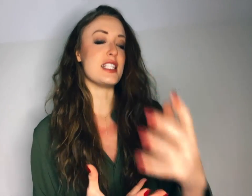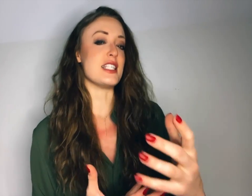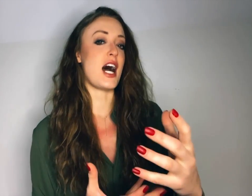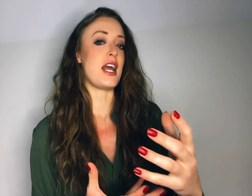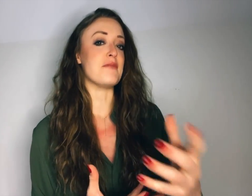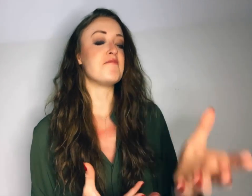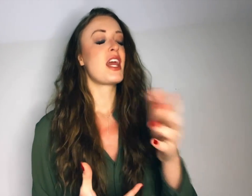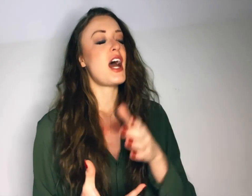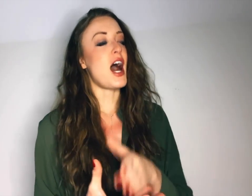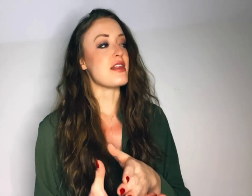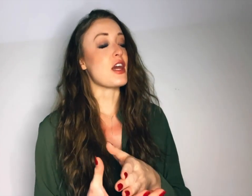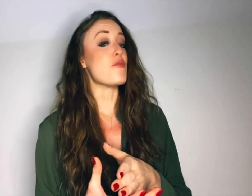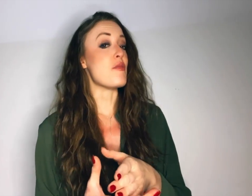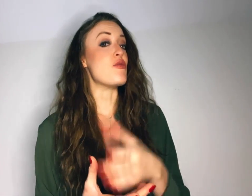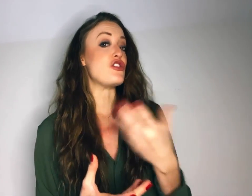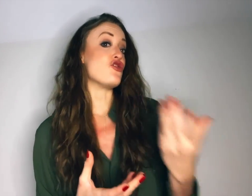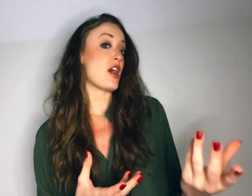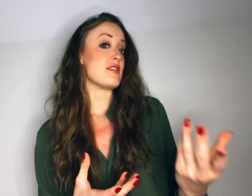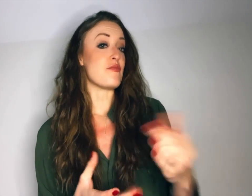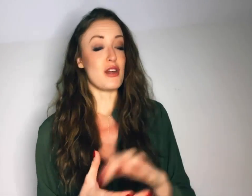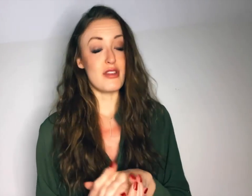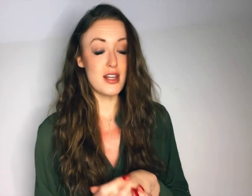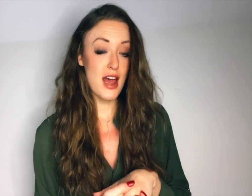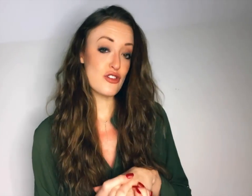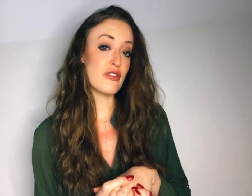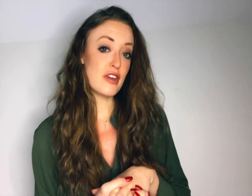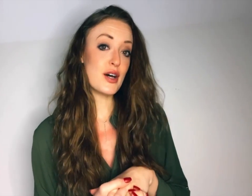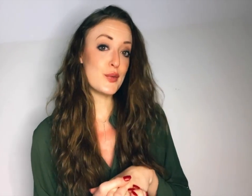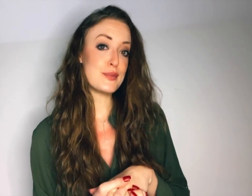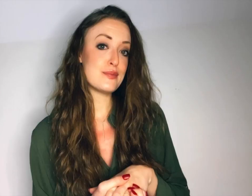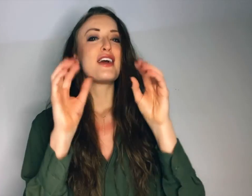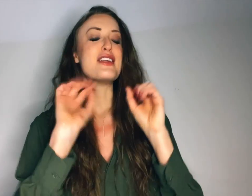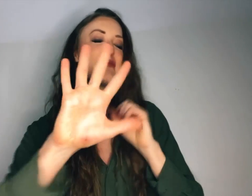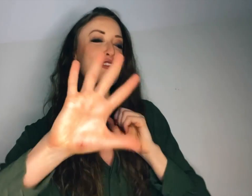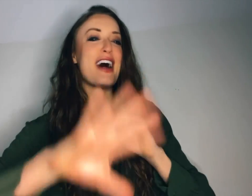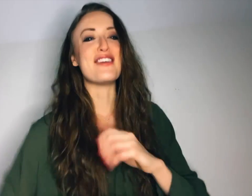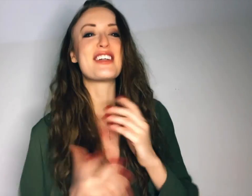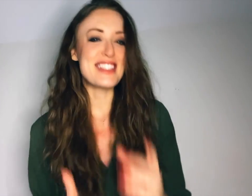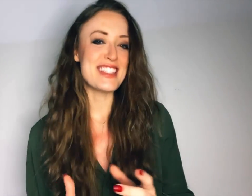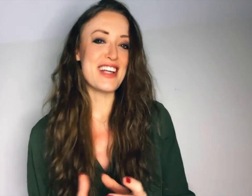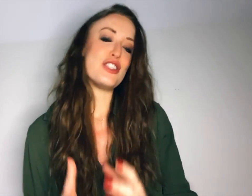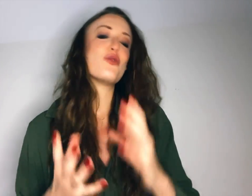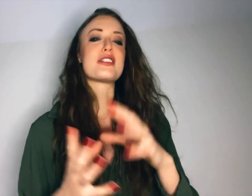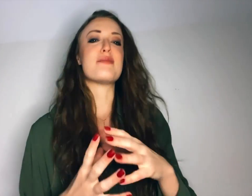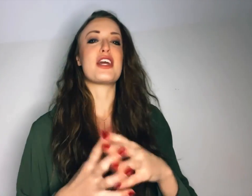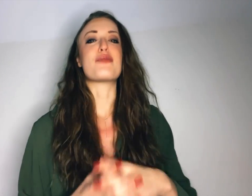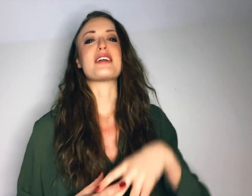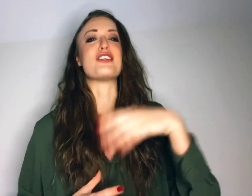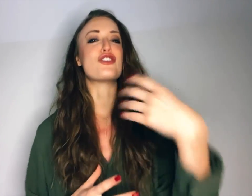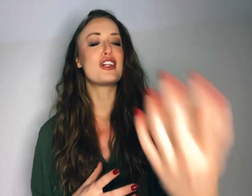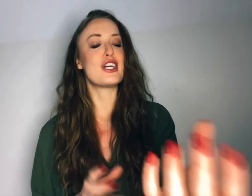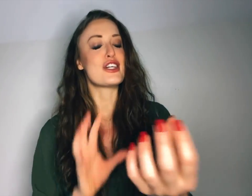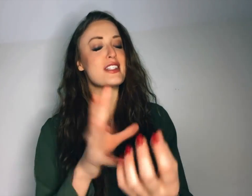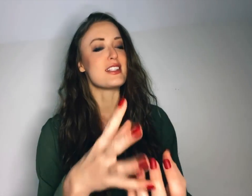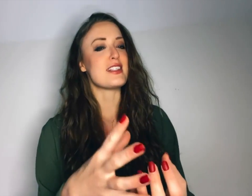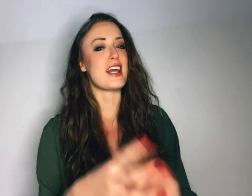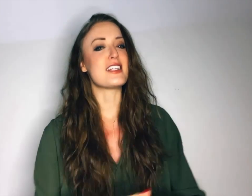design. I think maybe we should try something with a natural feel. Number five, concise. You want to make your message clear, succinct,